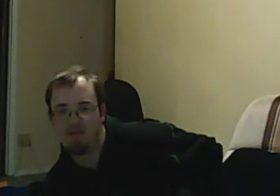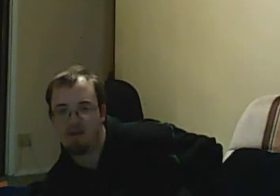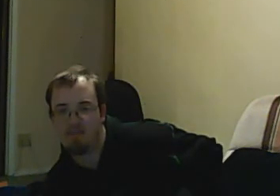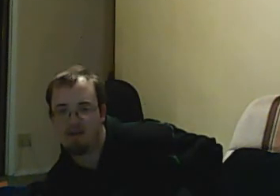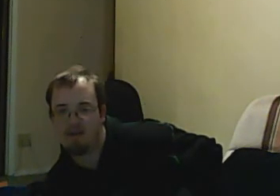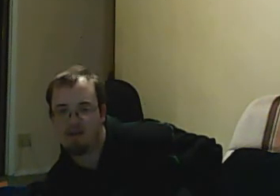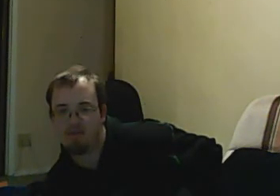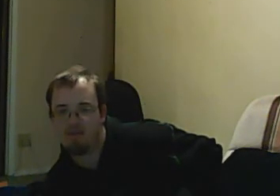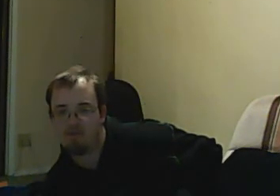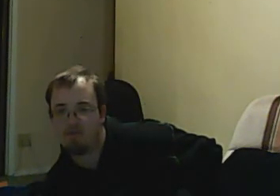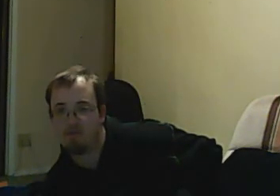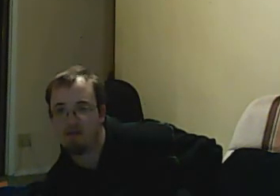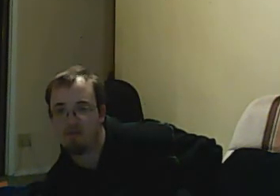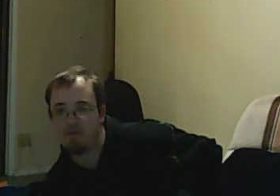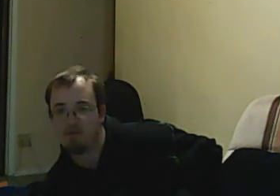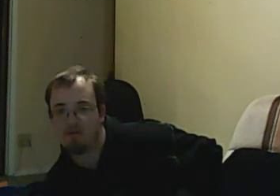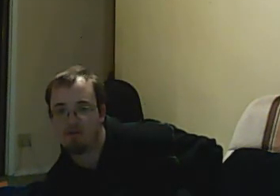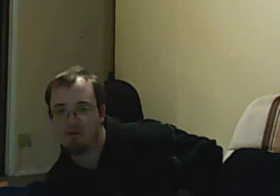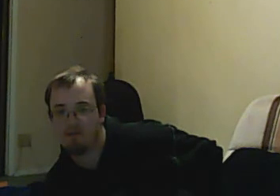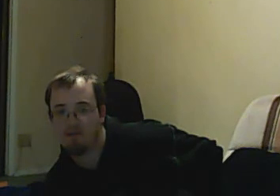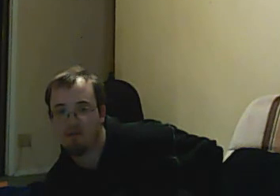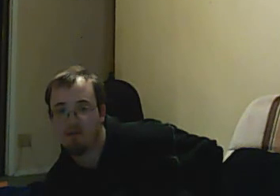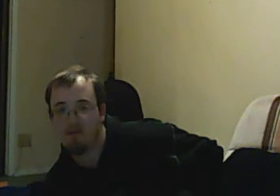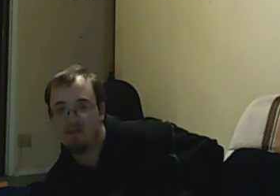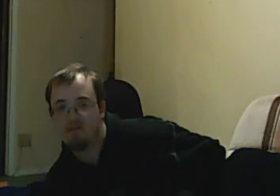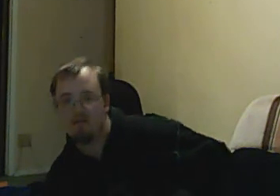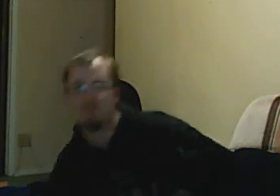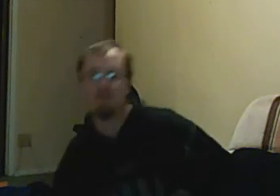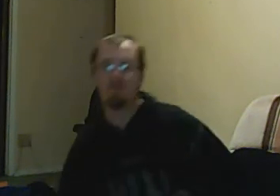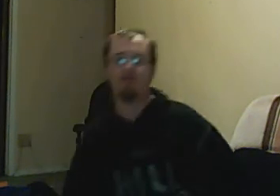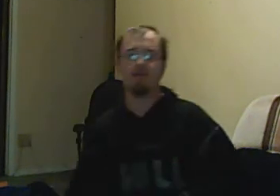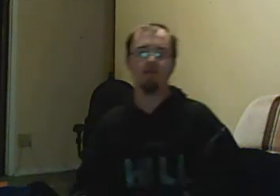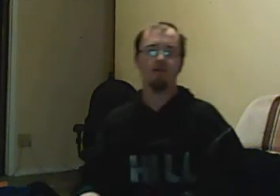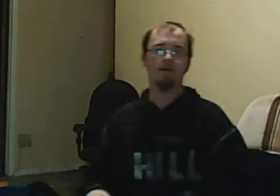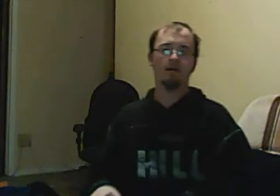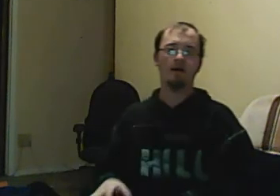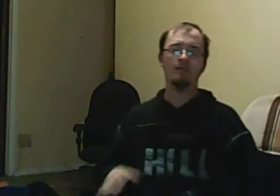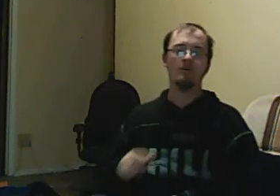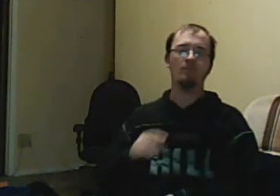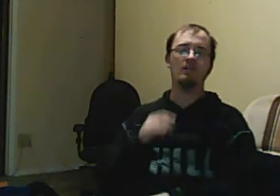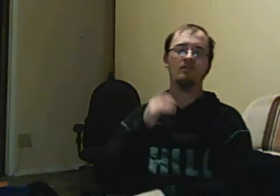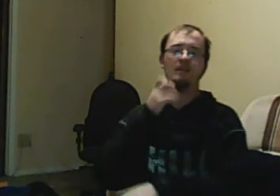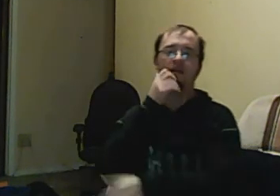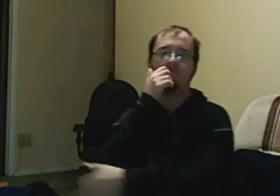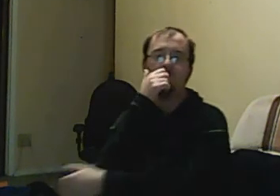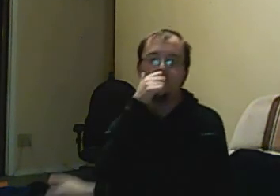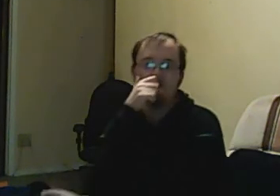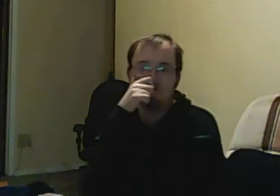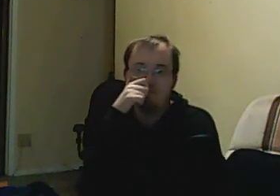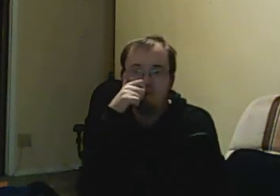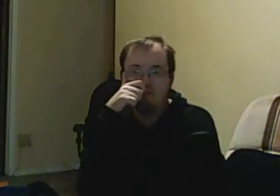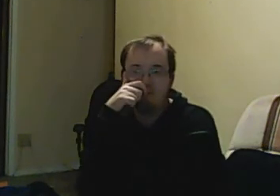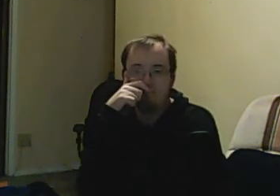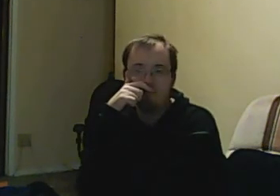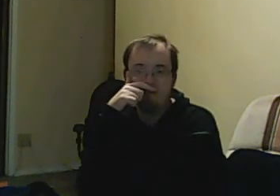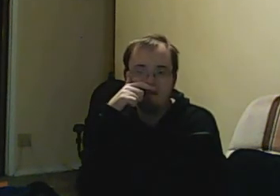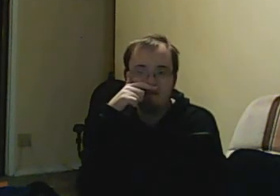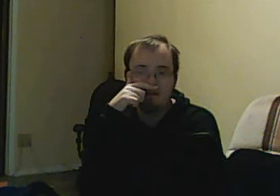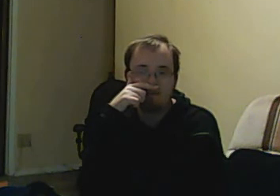the gimmick, the screaming and the murder. Stephan says, I didn't want to rehearse the actors too much. Typically, if I was doing a scene that